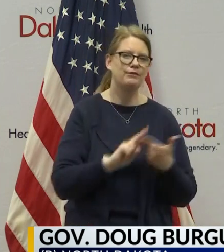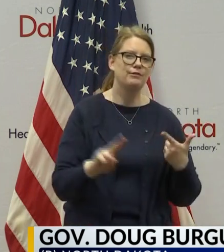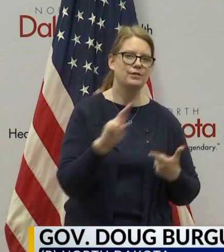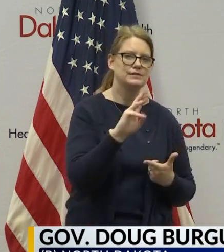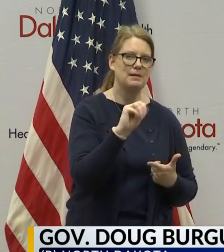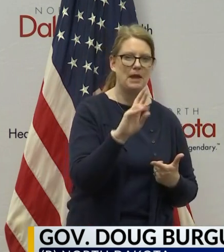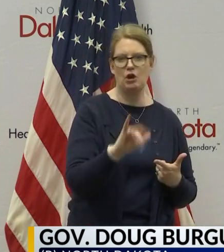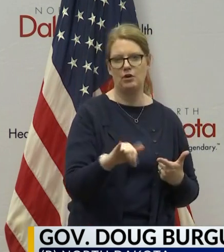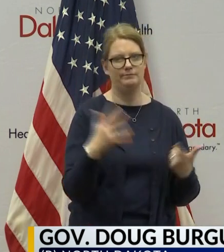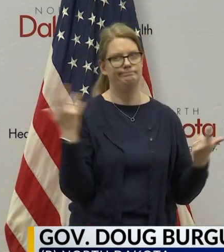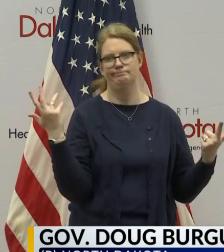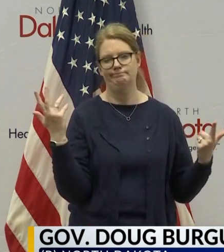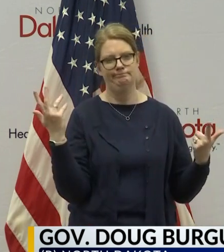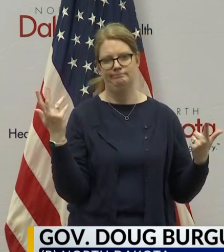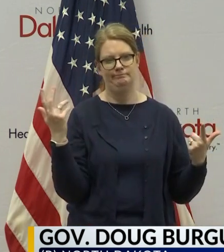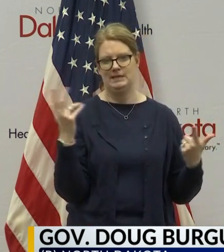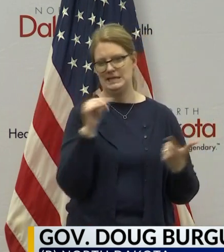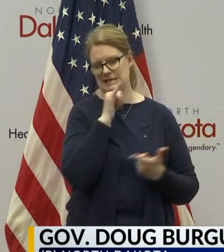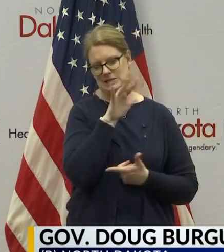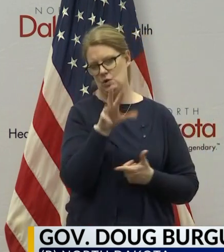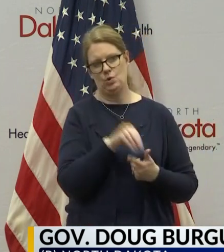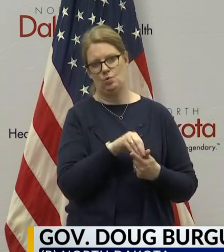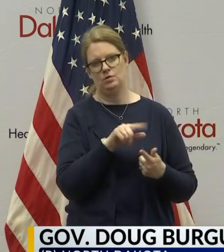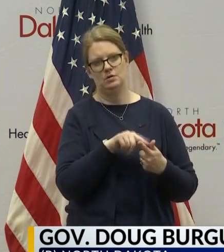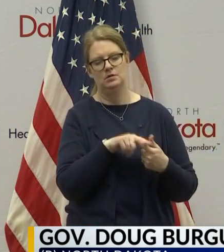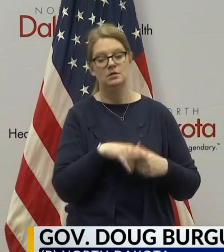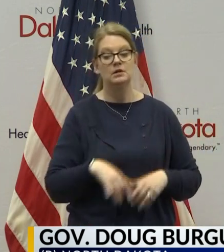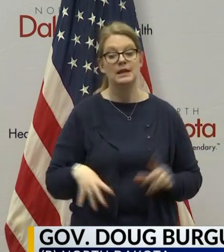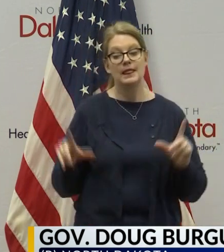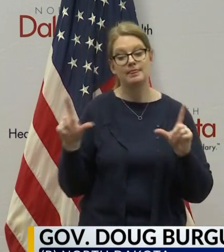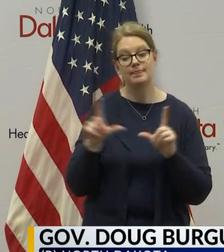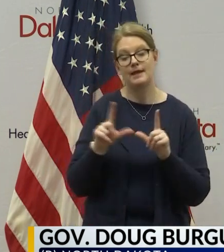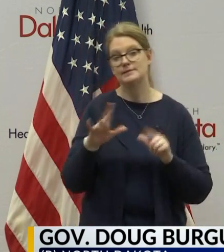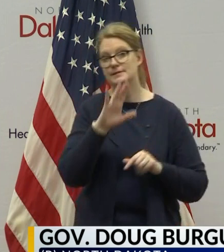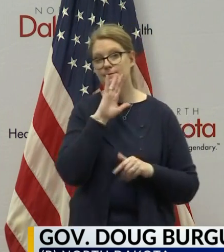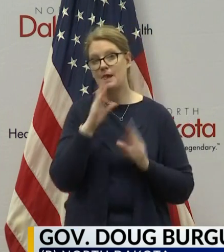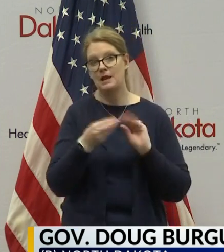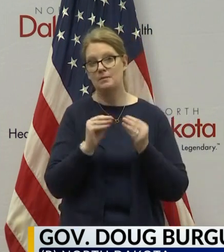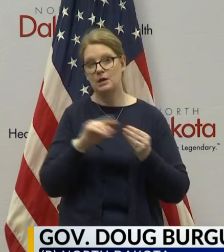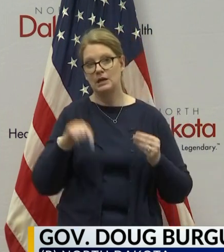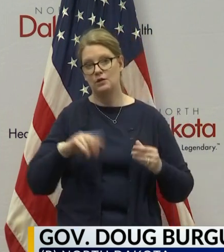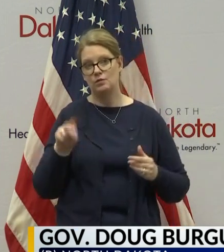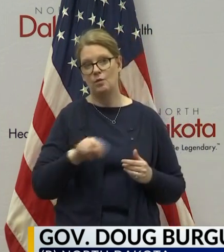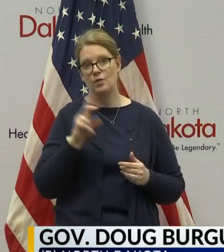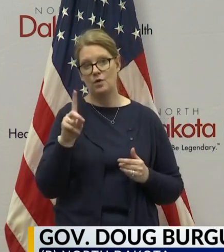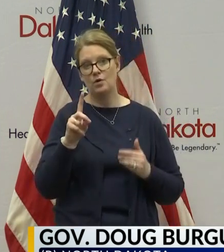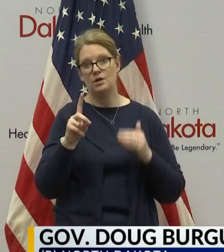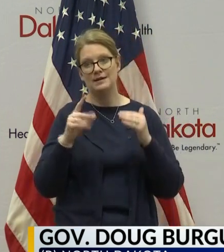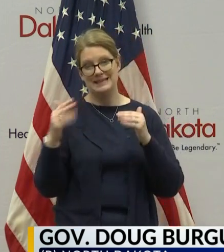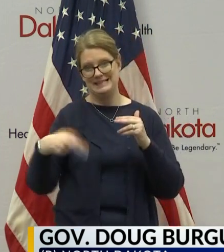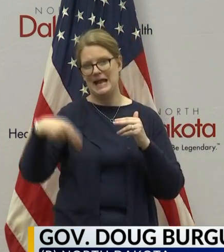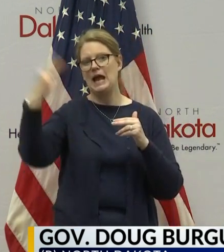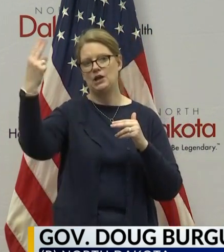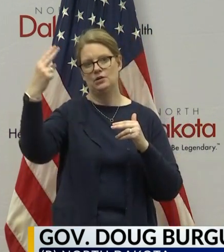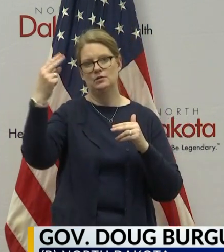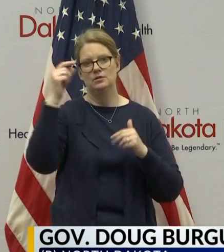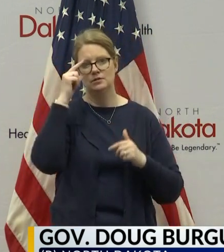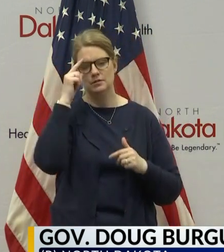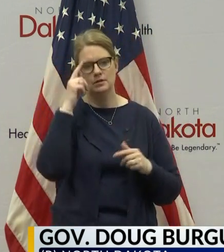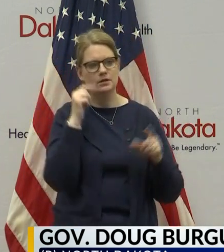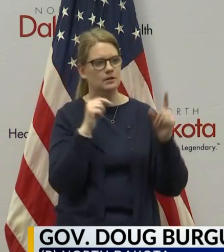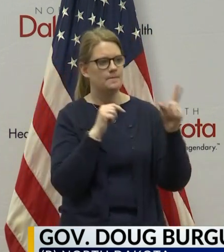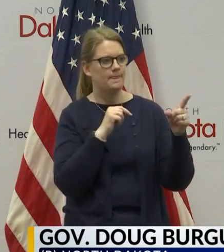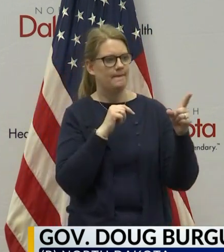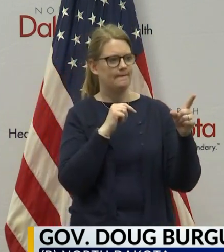wherever it is. I mean, it doesn't include any of that. License bed number in North Dakota is actually higher than that. Your question